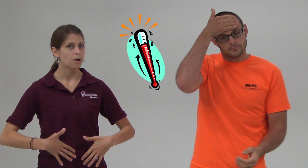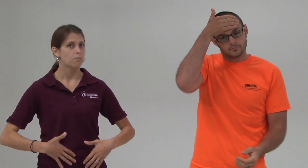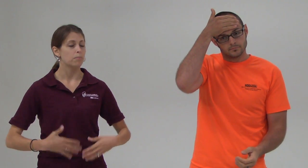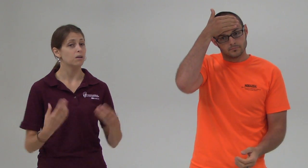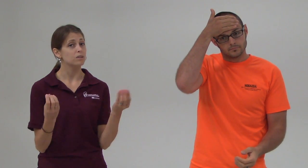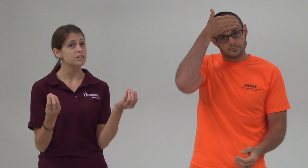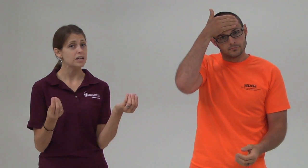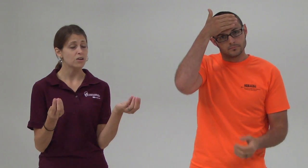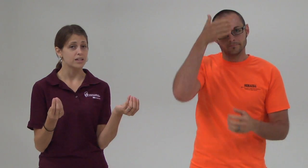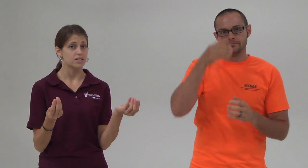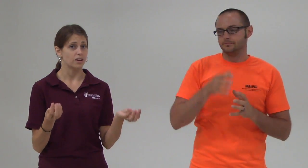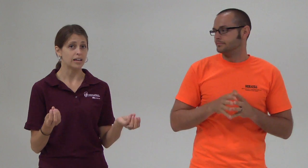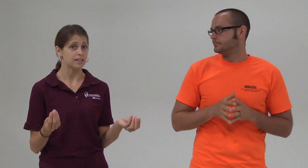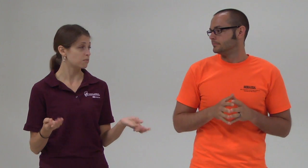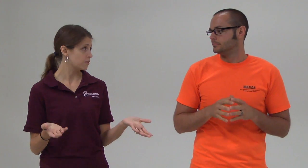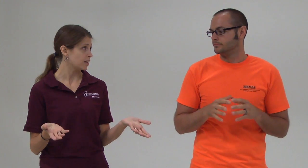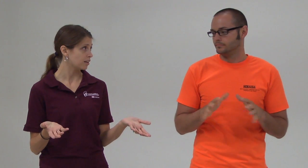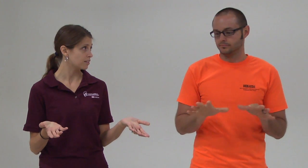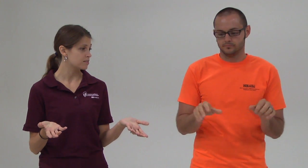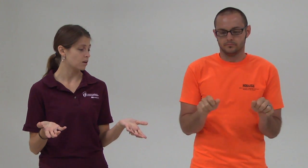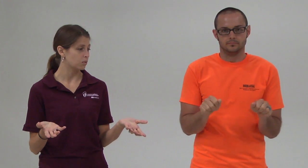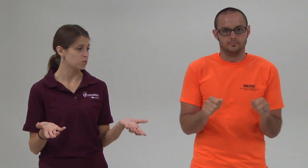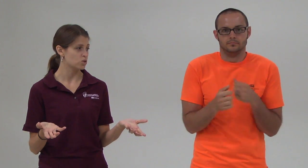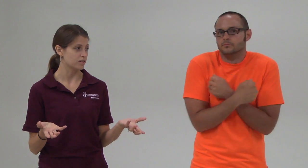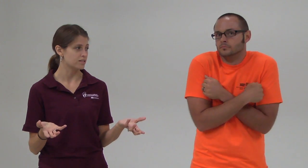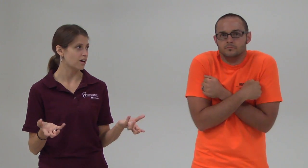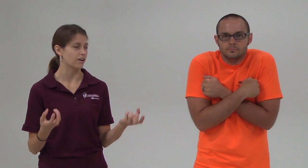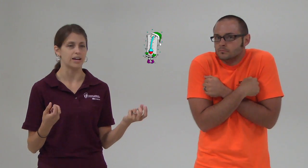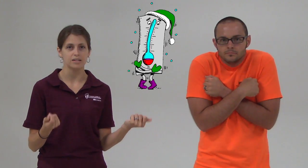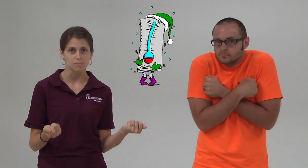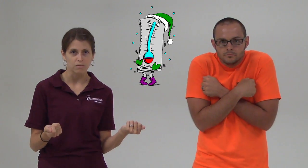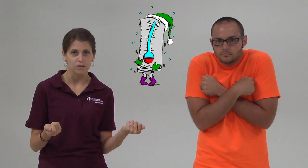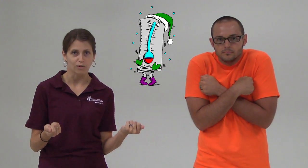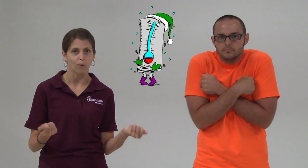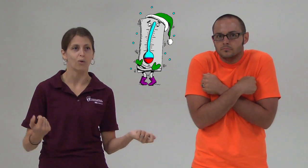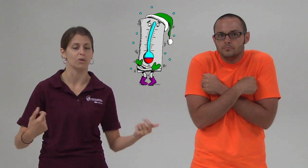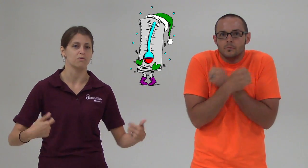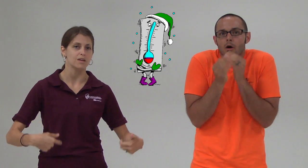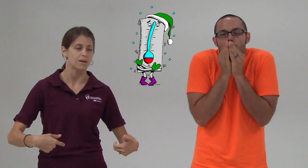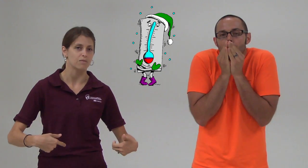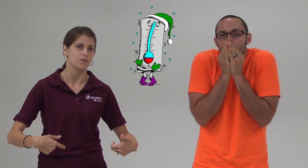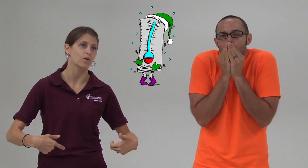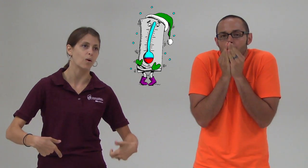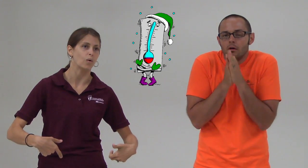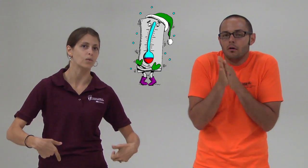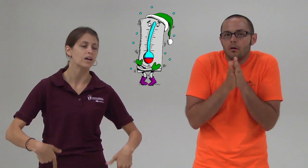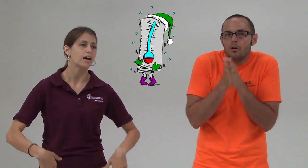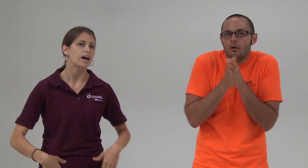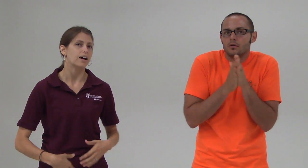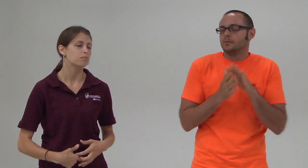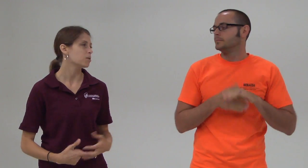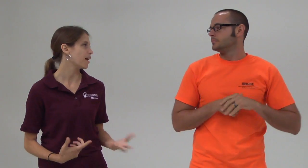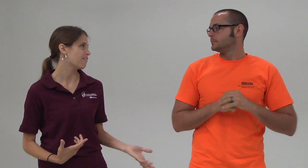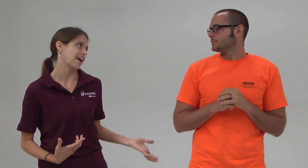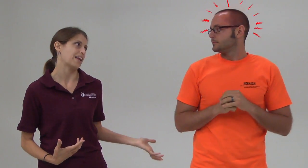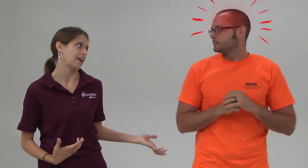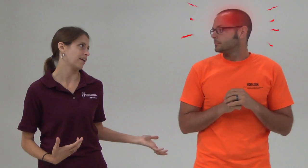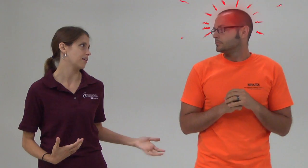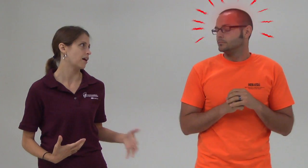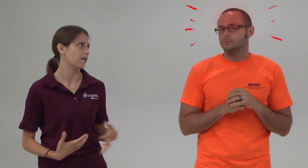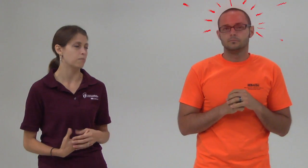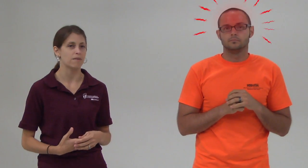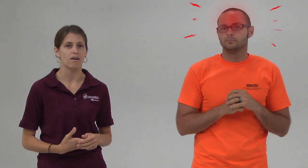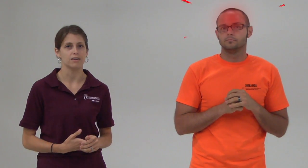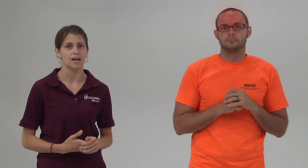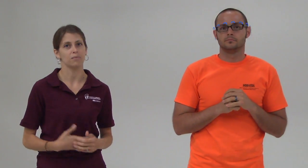core, but it will decrease in our hands and feet. So when we're stressed out, our hands may feel cold. Our feet may feel cold. We may have a